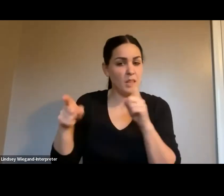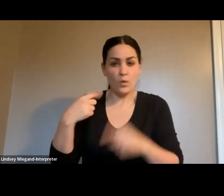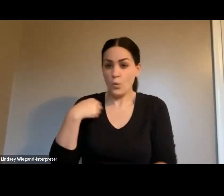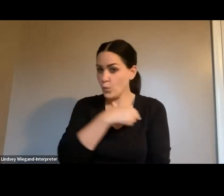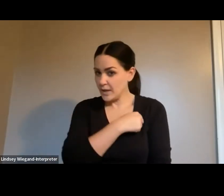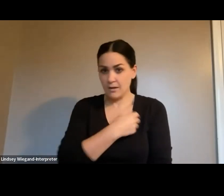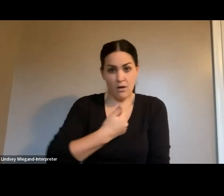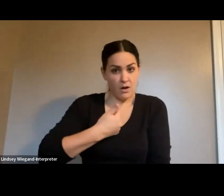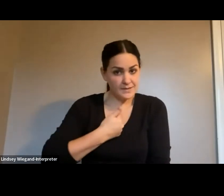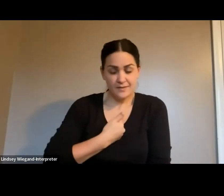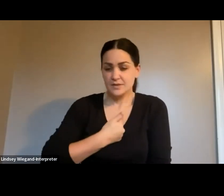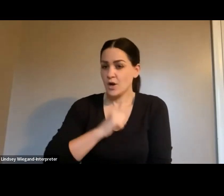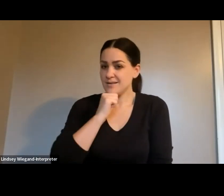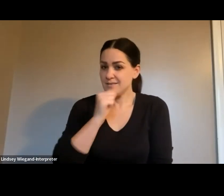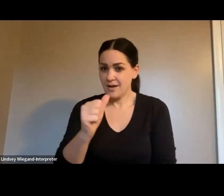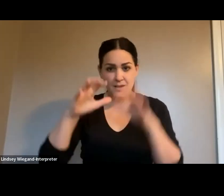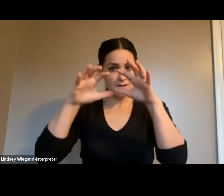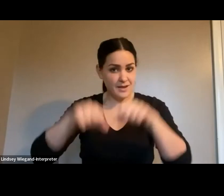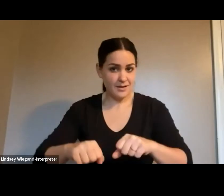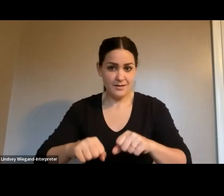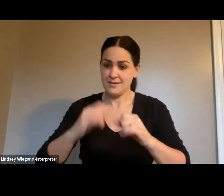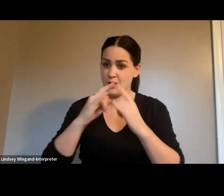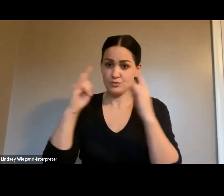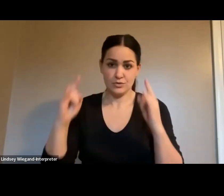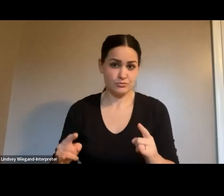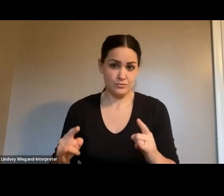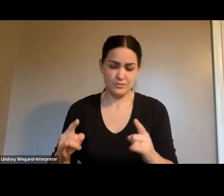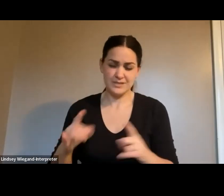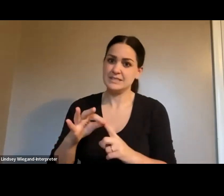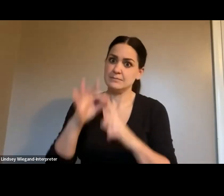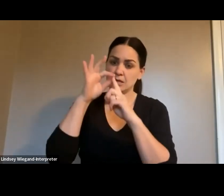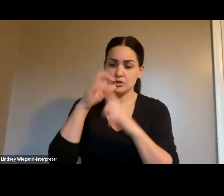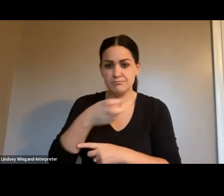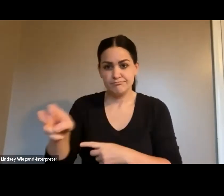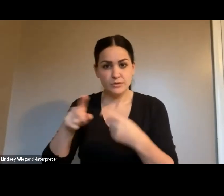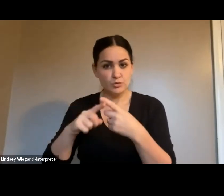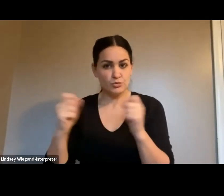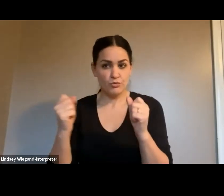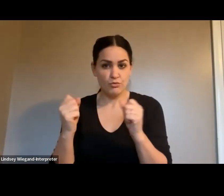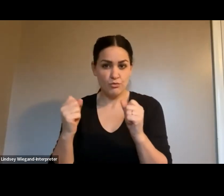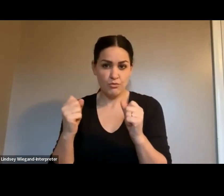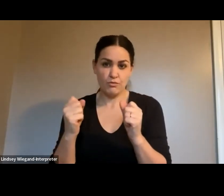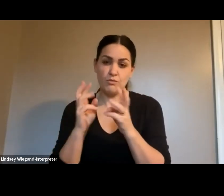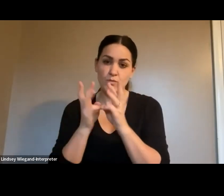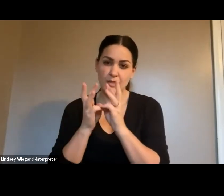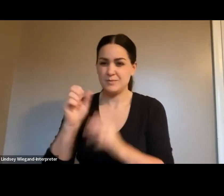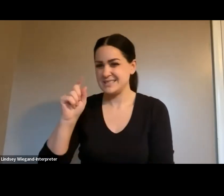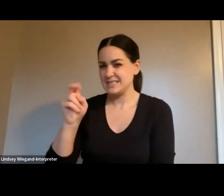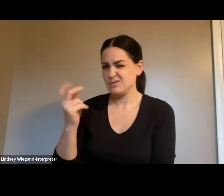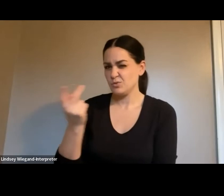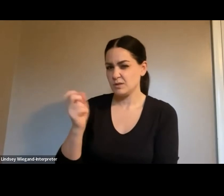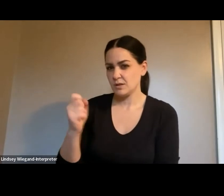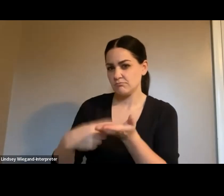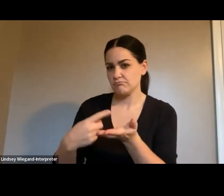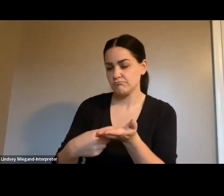process of shifting or moving shelters out, especially going into the cold weather. But Steve, when we have some time, let's talk about that and figure out what's going